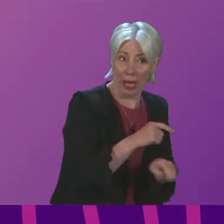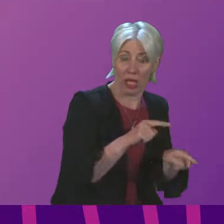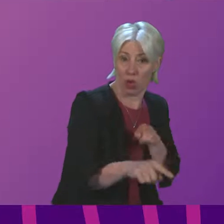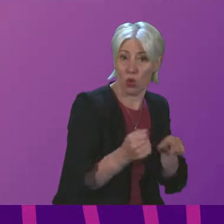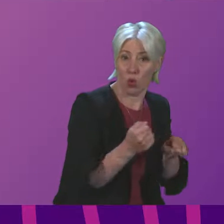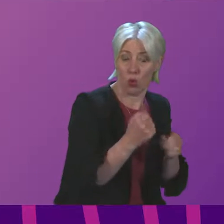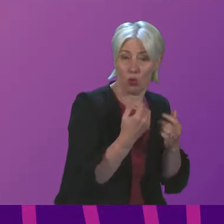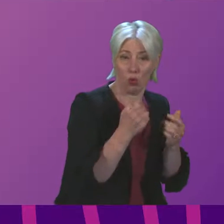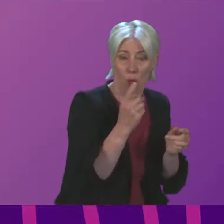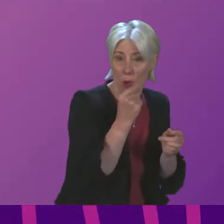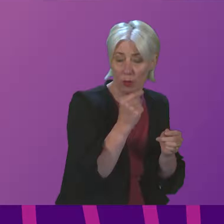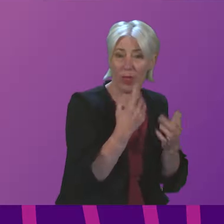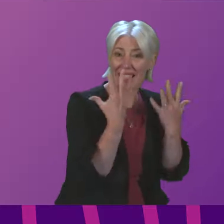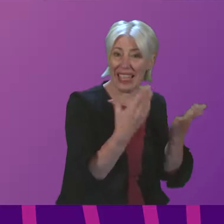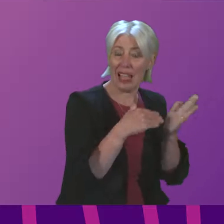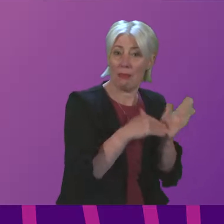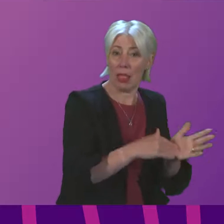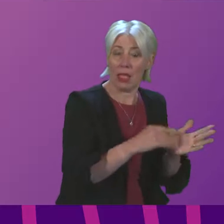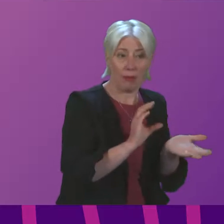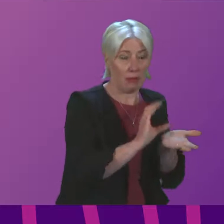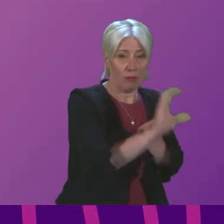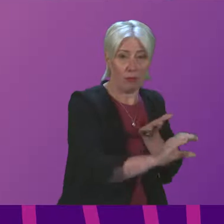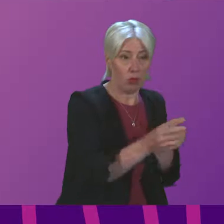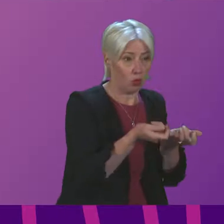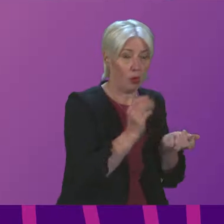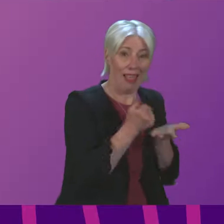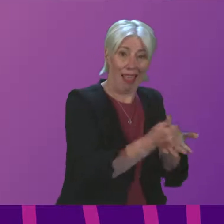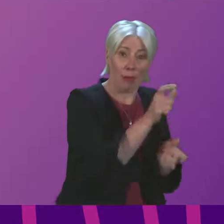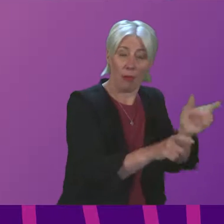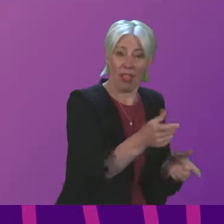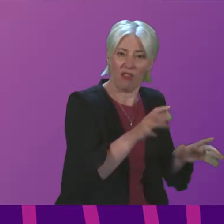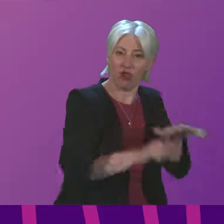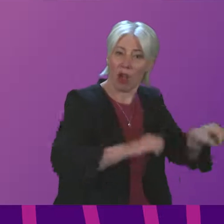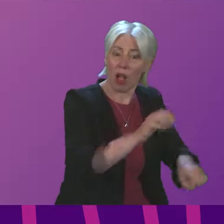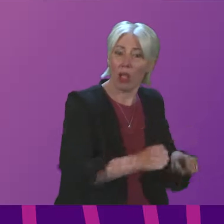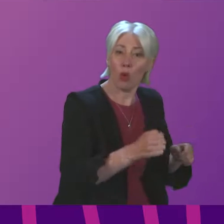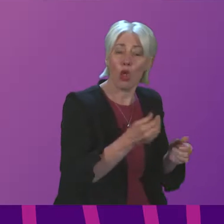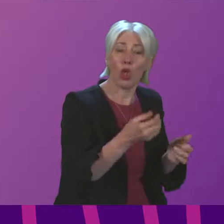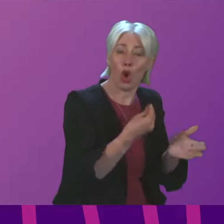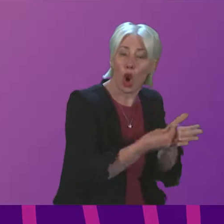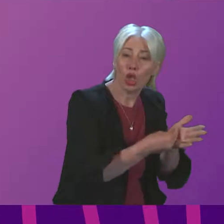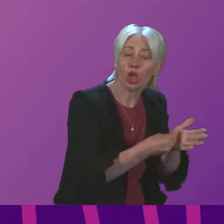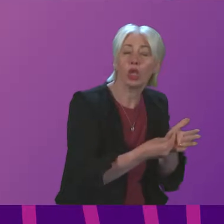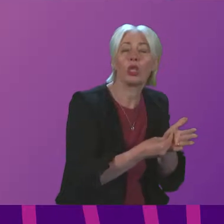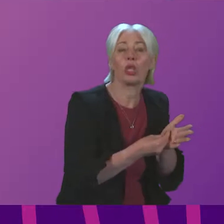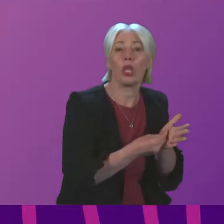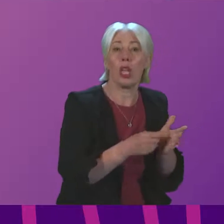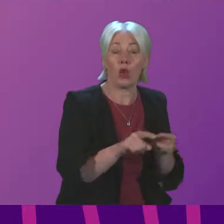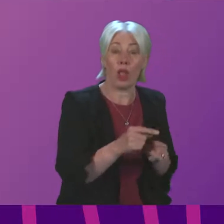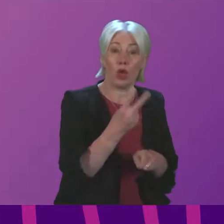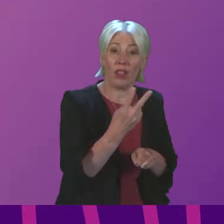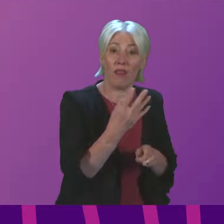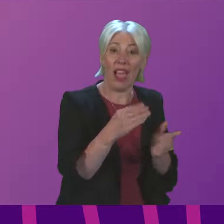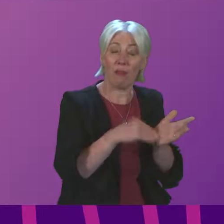available to help people struggling with their heating costs. This is in addition to the £25 million we are providing to